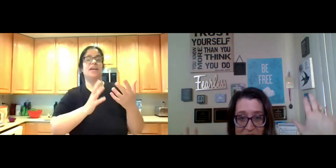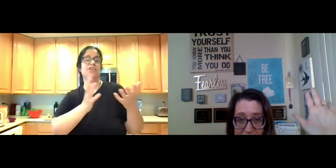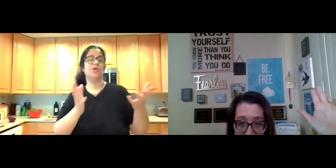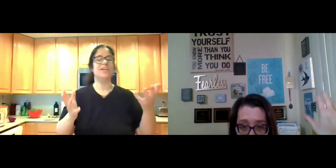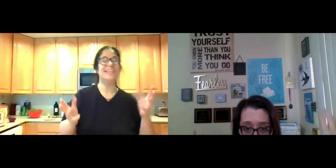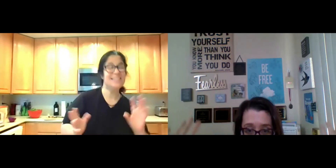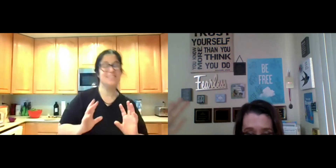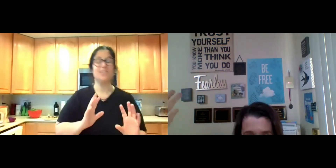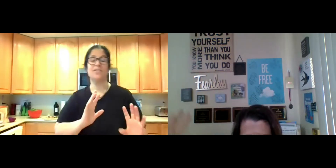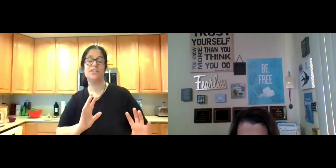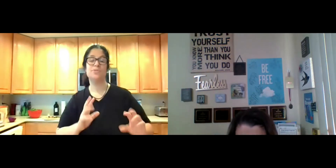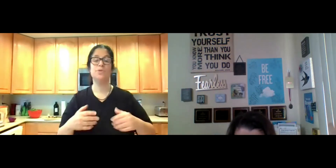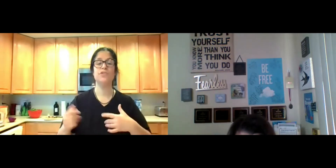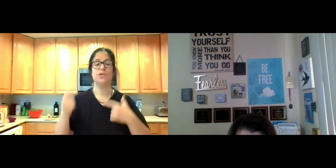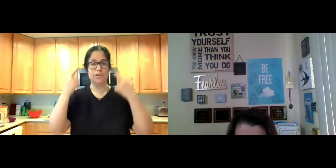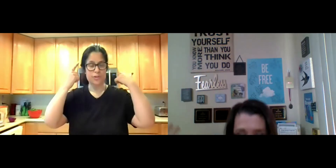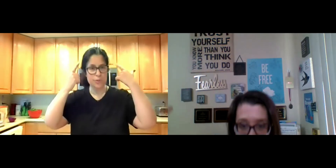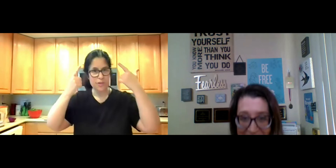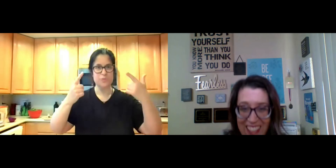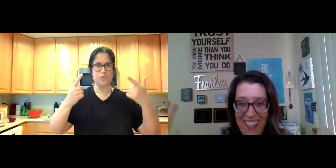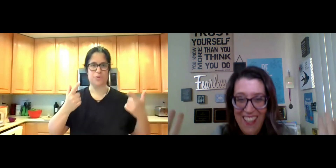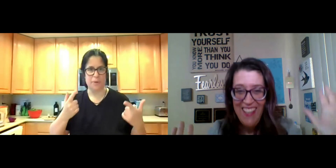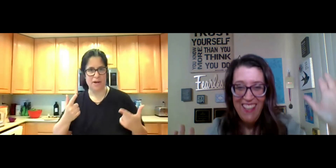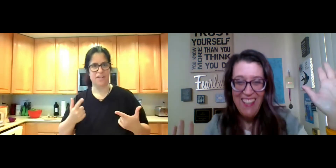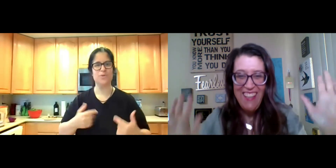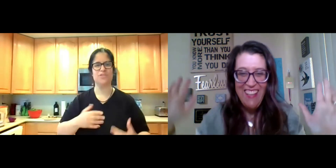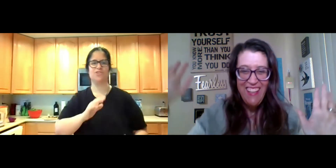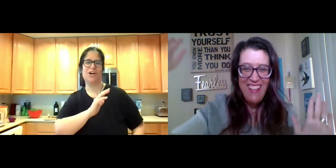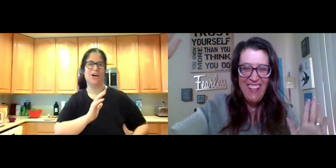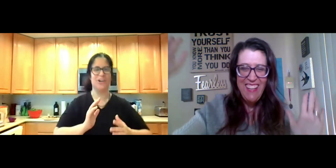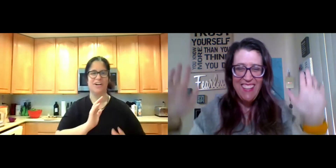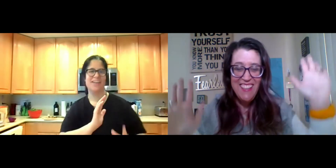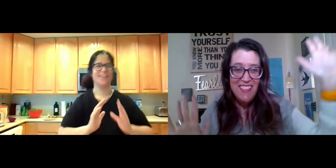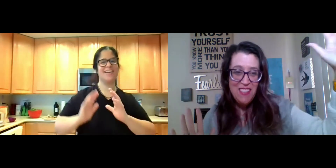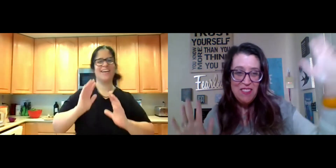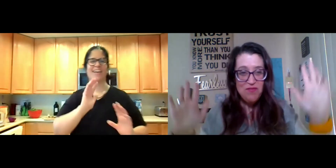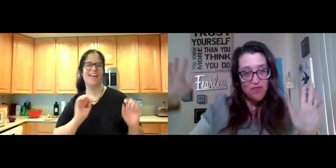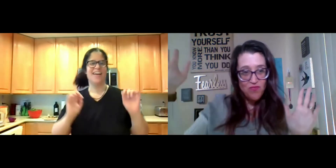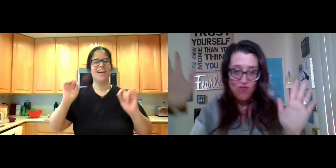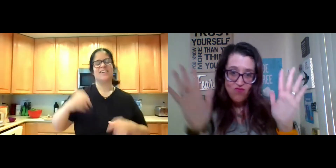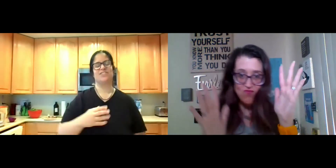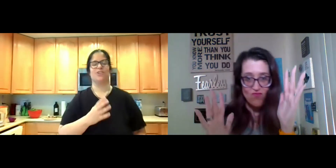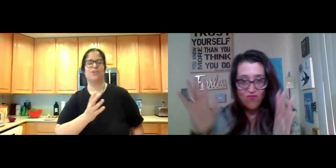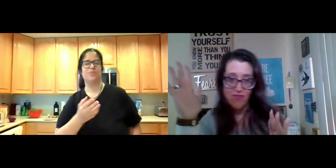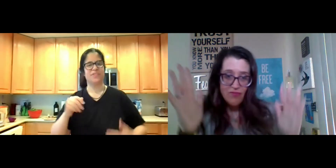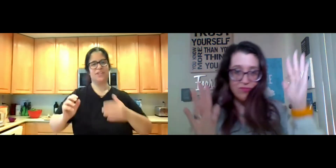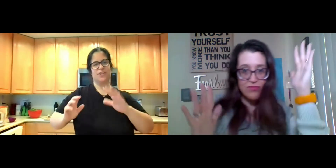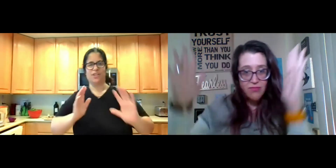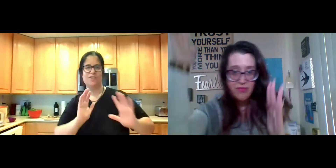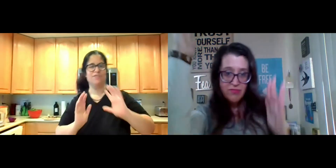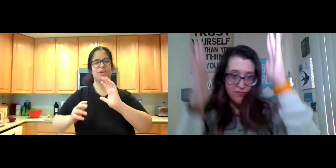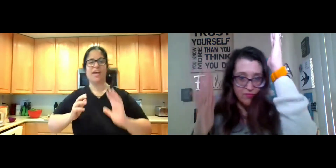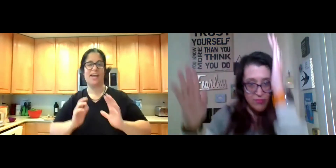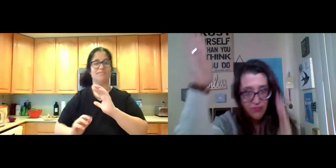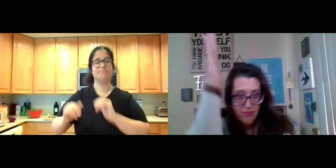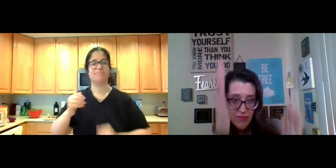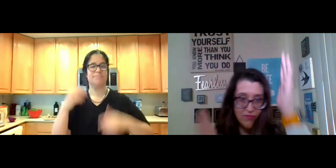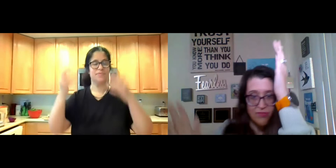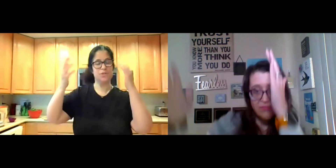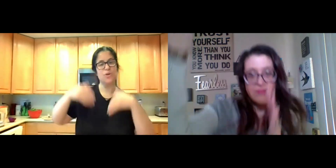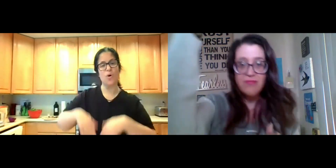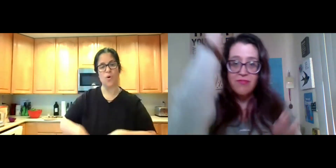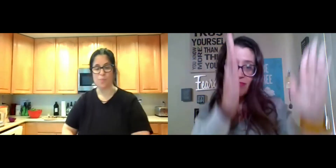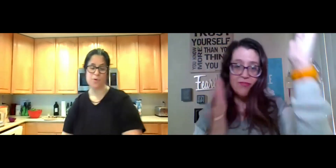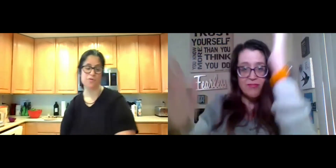and you don't necessarily need to move. You can do things with your mind with Qigong. So, you know, even if you can't